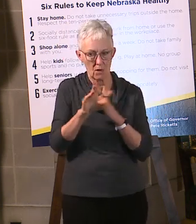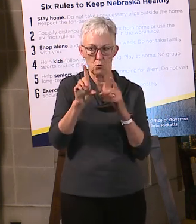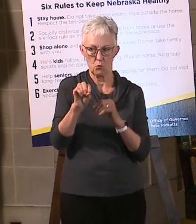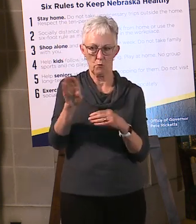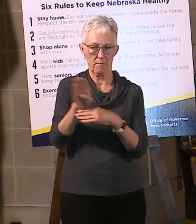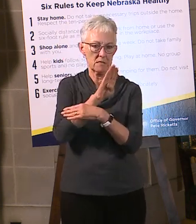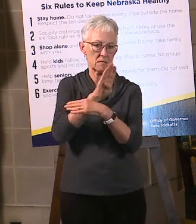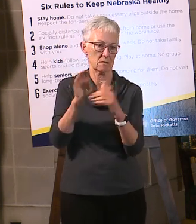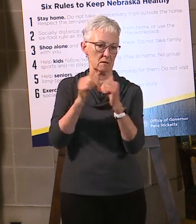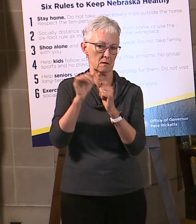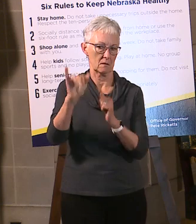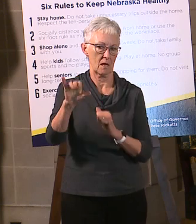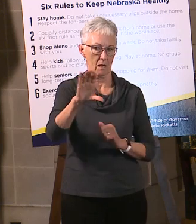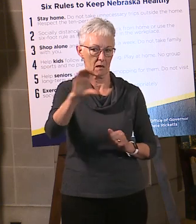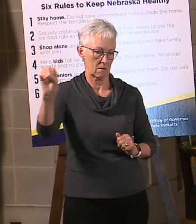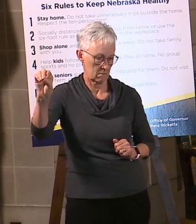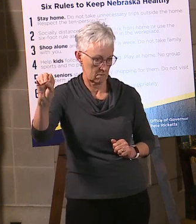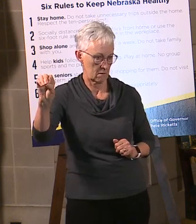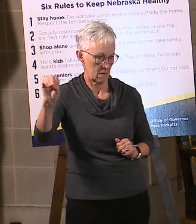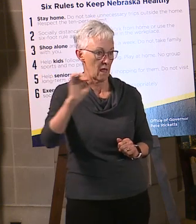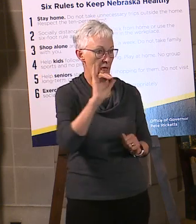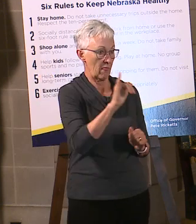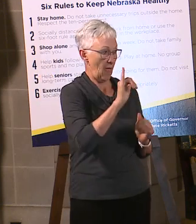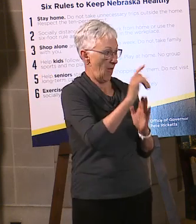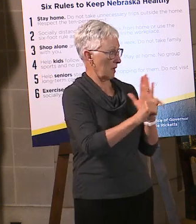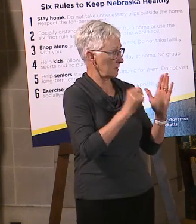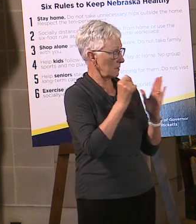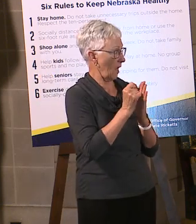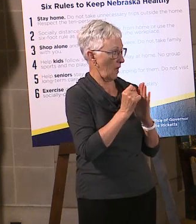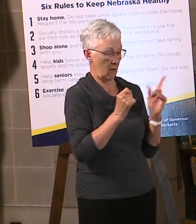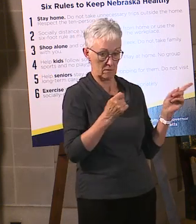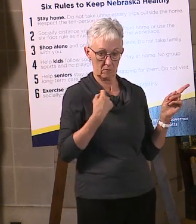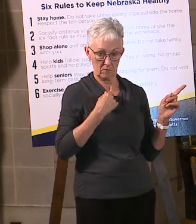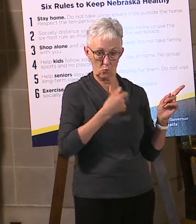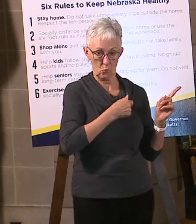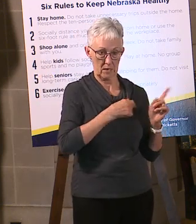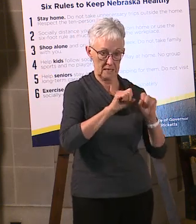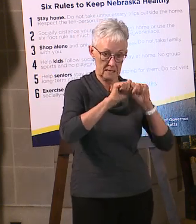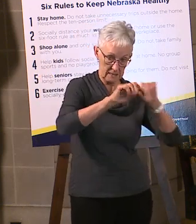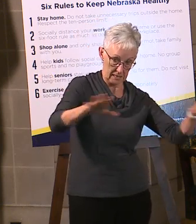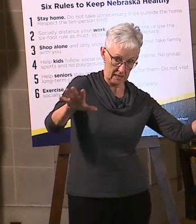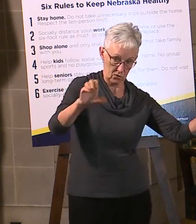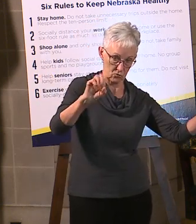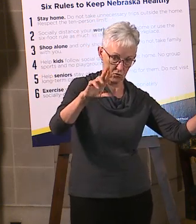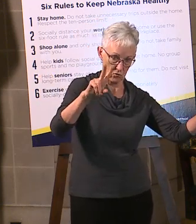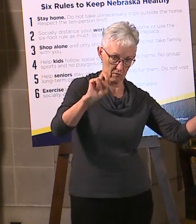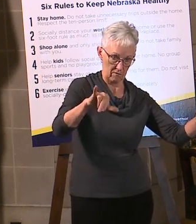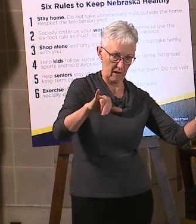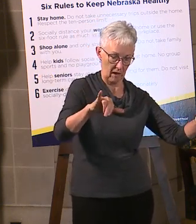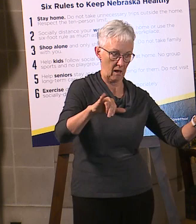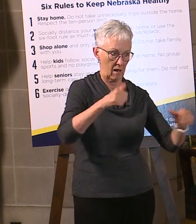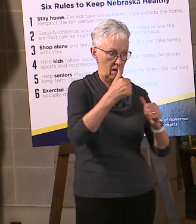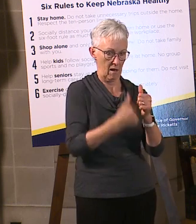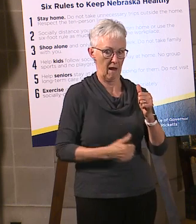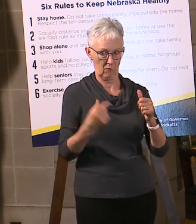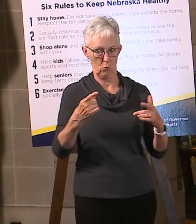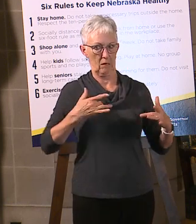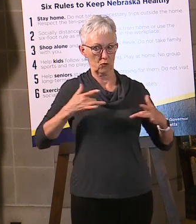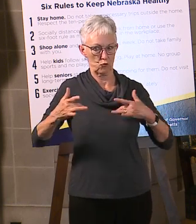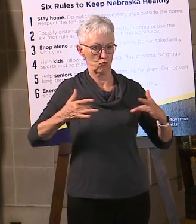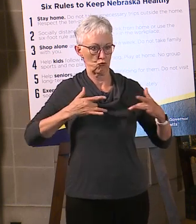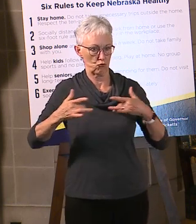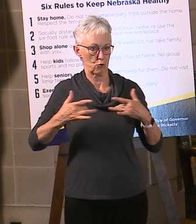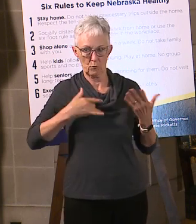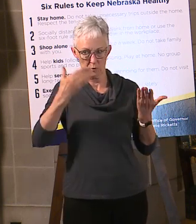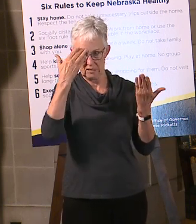April 15th to 24th, every business was asking that question. Now, as things have started to change,